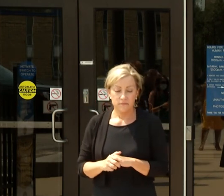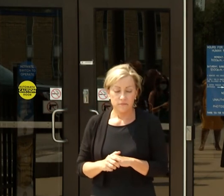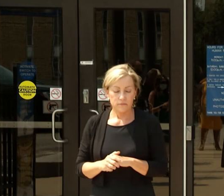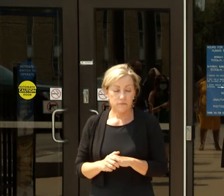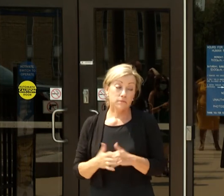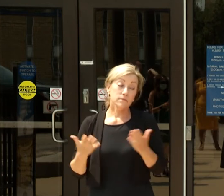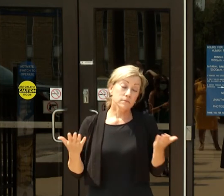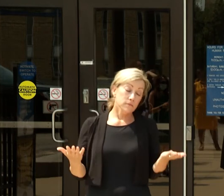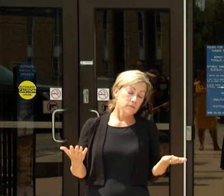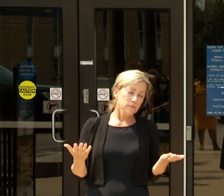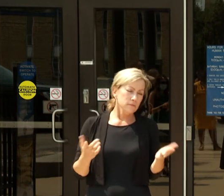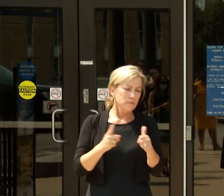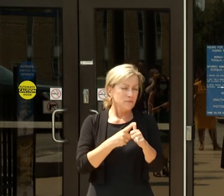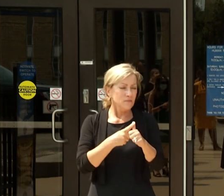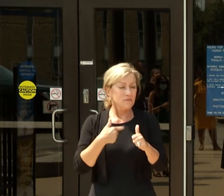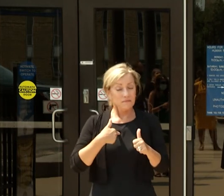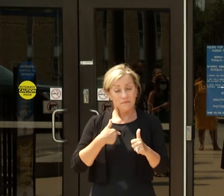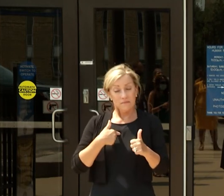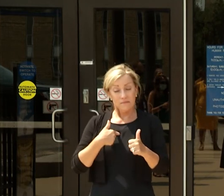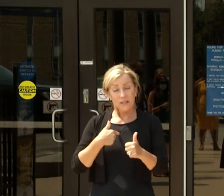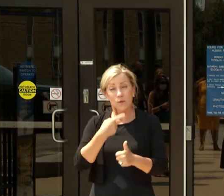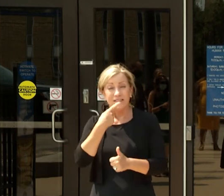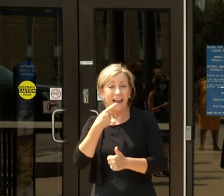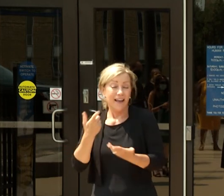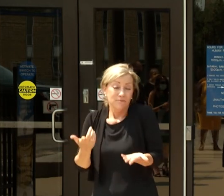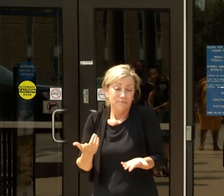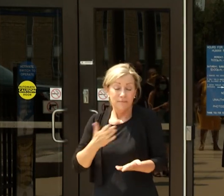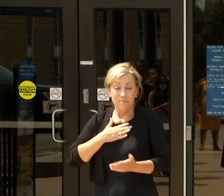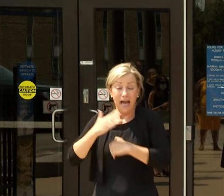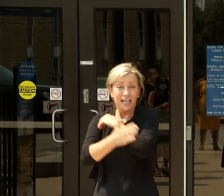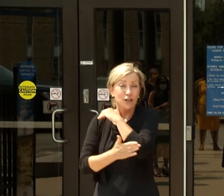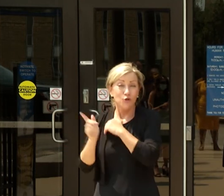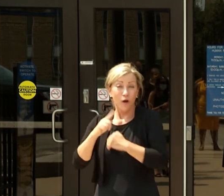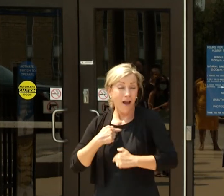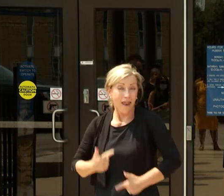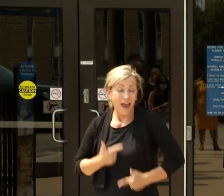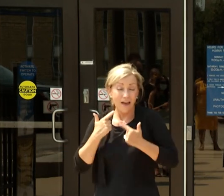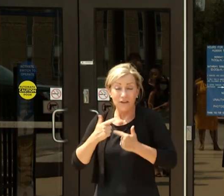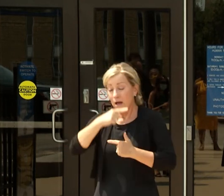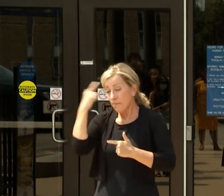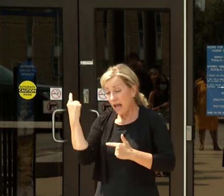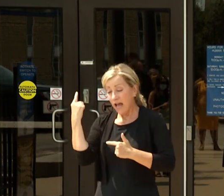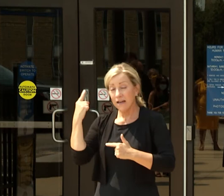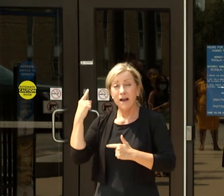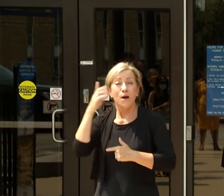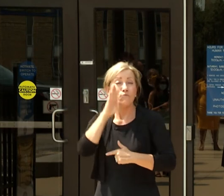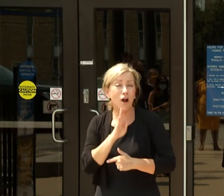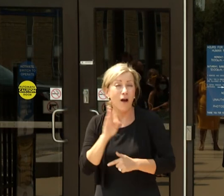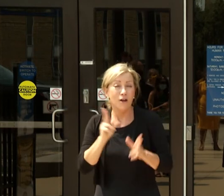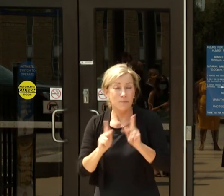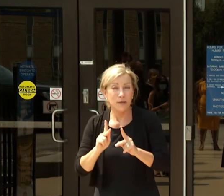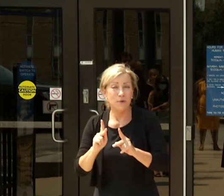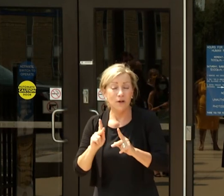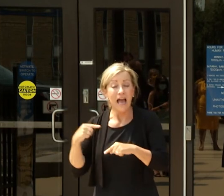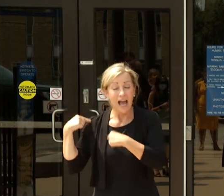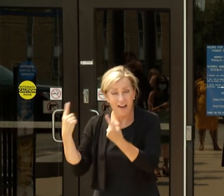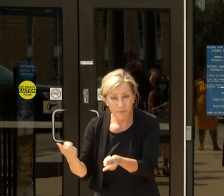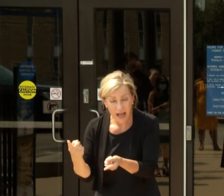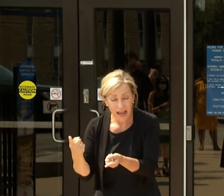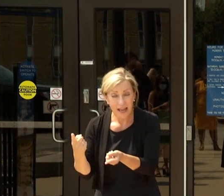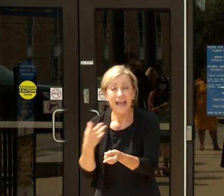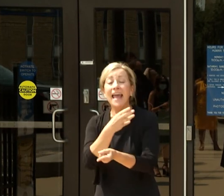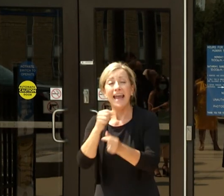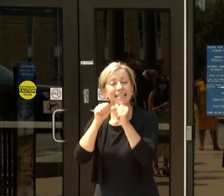I live in a country where black and brown people have been and continue to be murdered by the police with impunity.